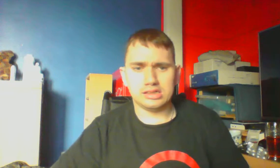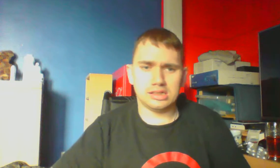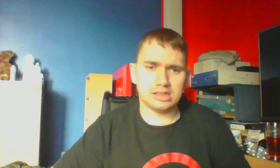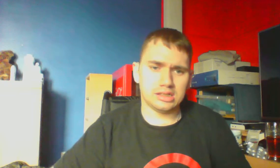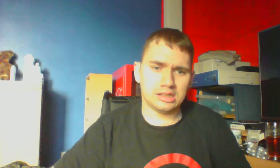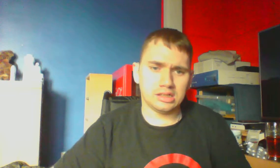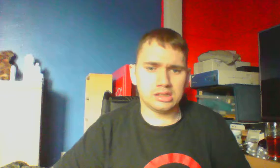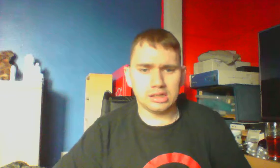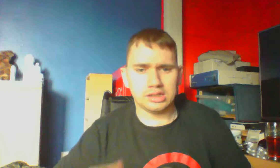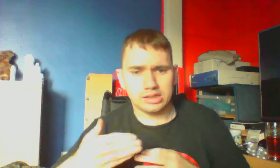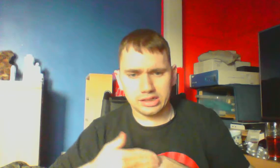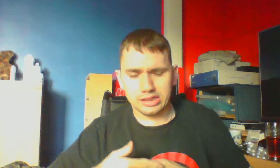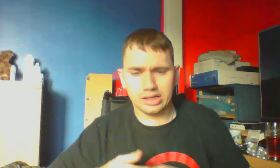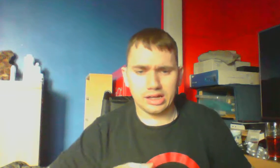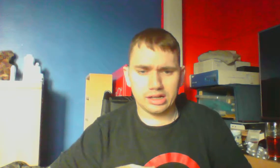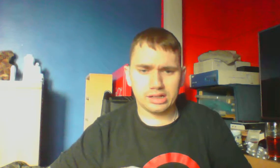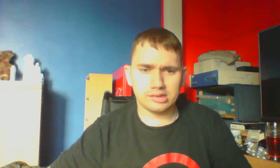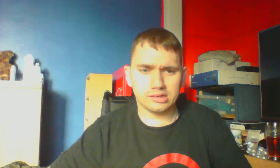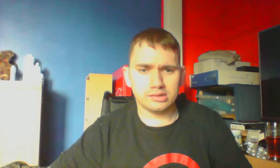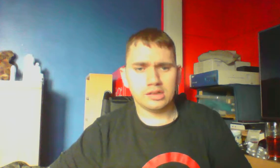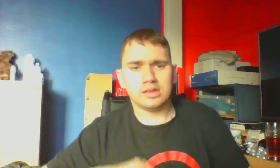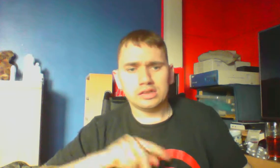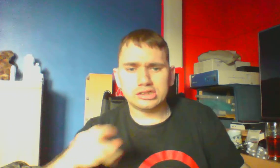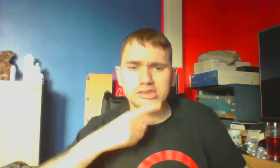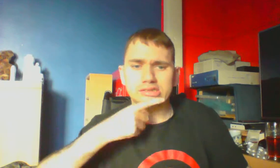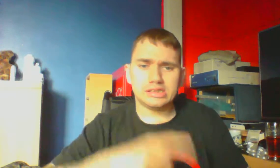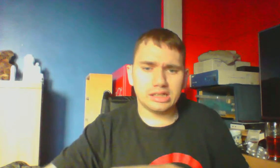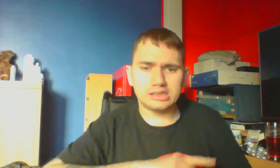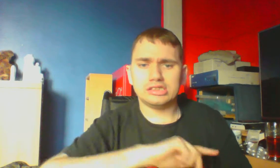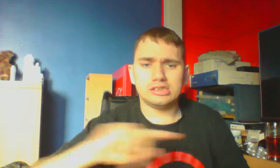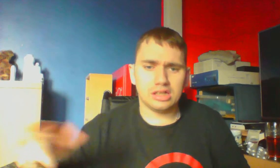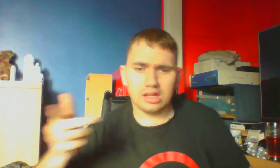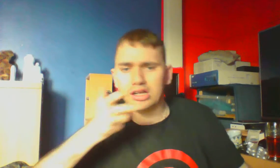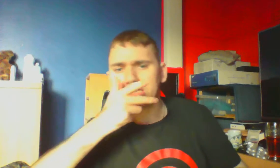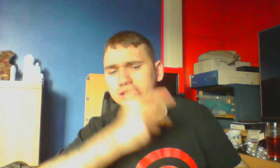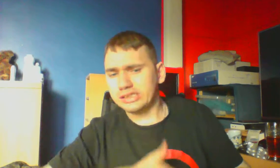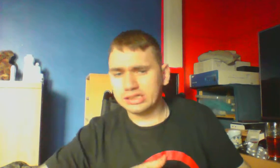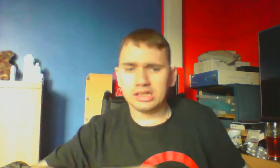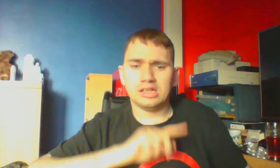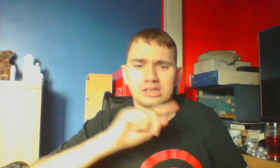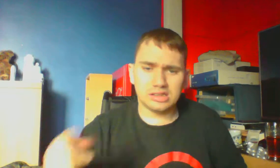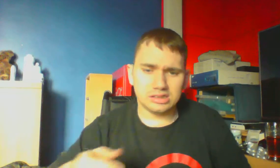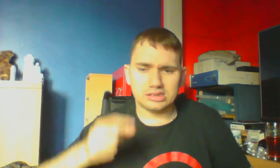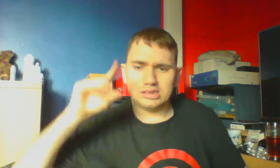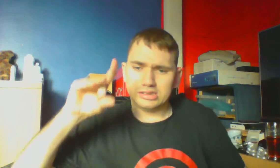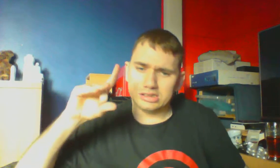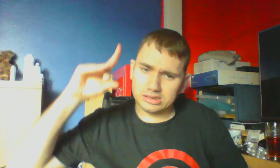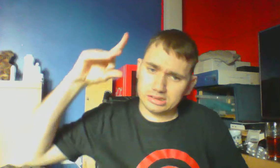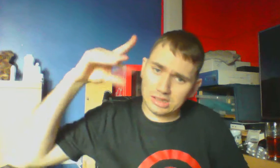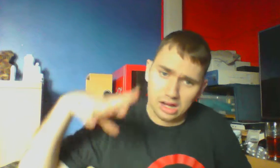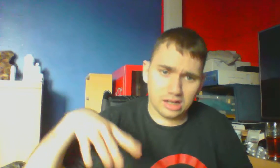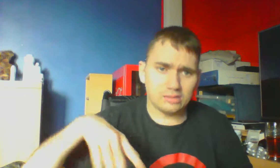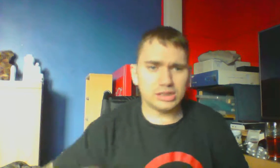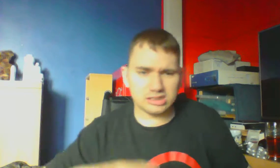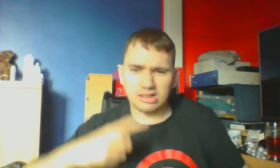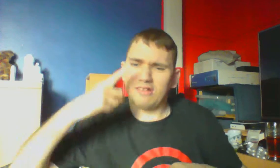tears go down She's so lucky, she's a star, but she